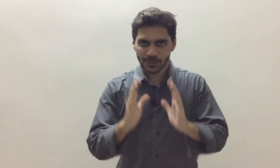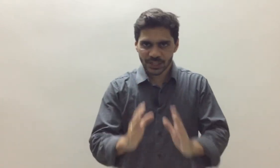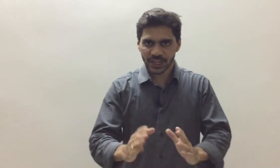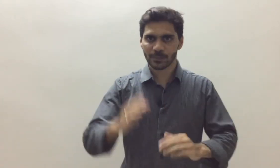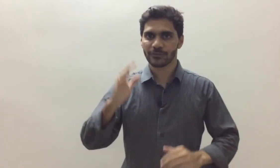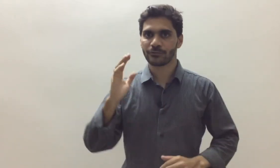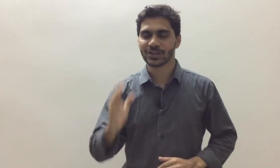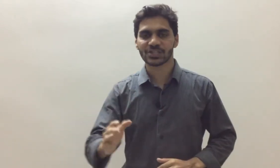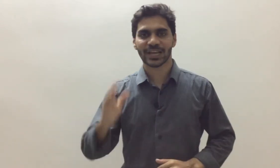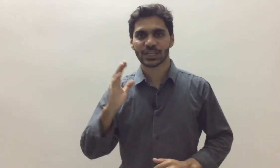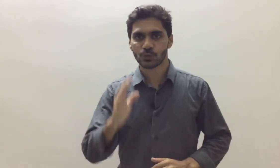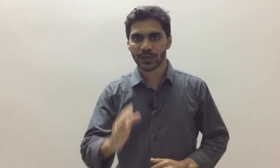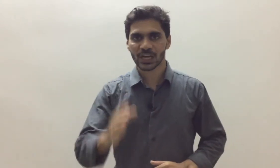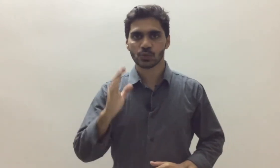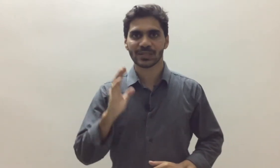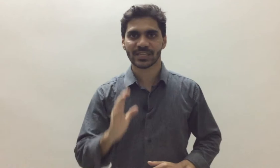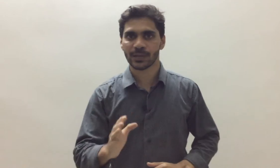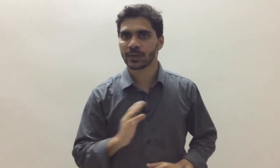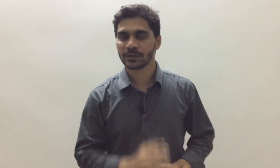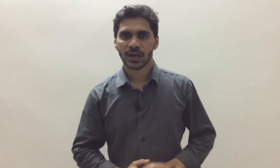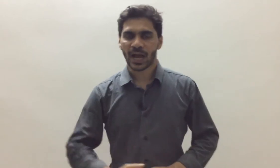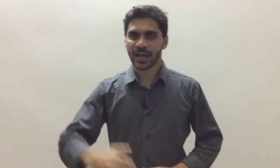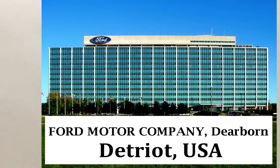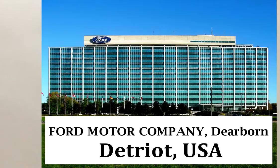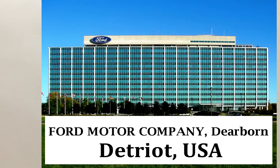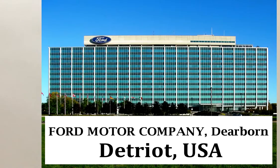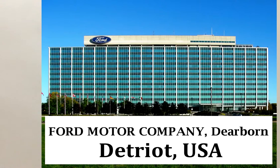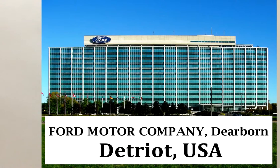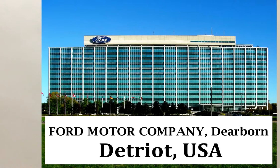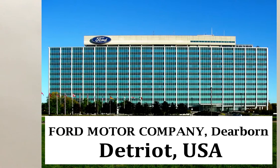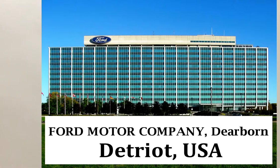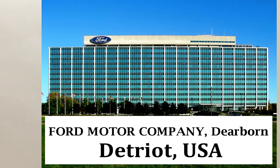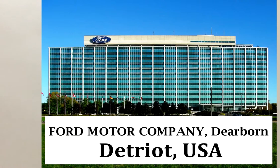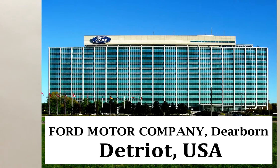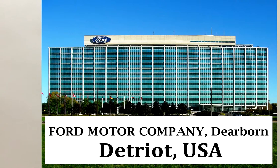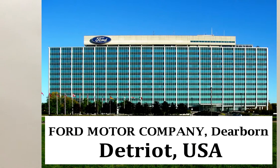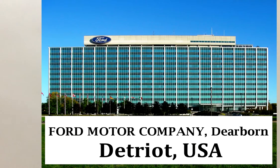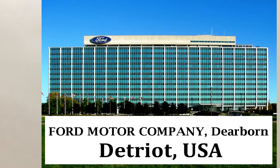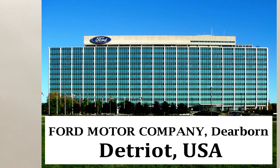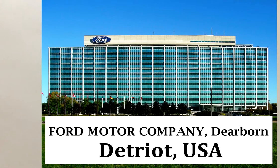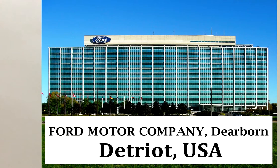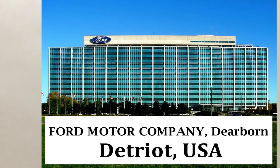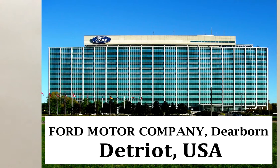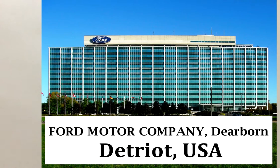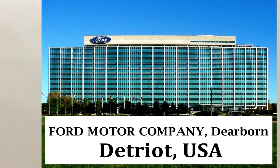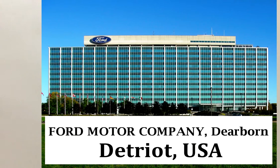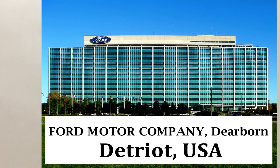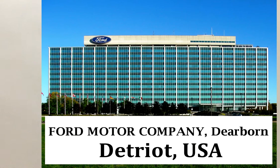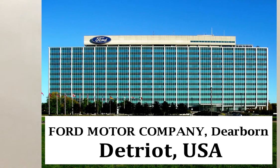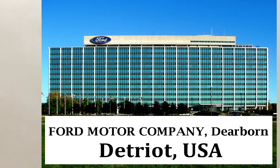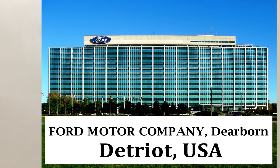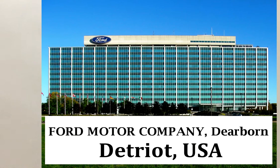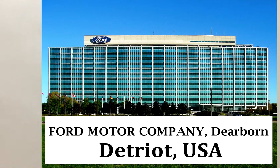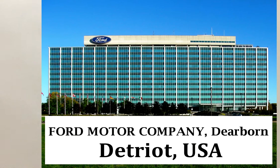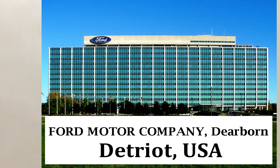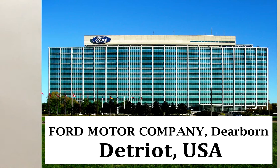me share my first experience with Simon. I was in United States of America working for a Ford Motor Company as a